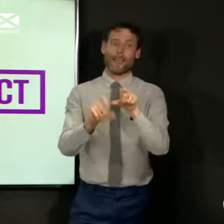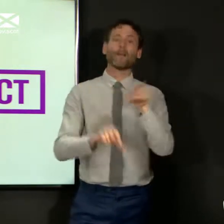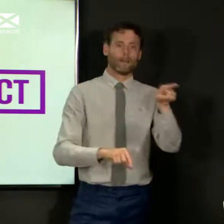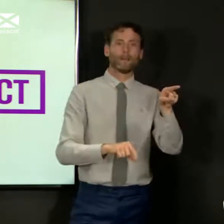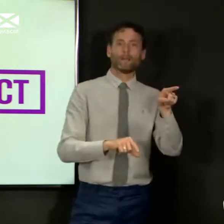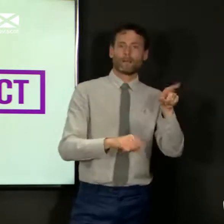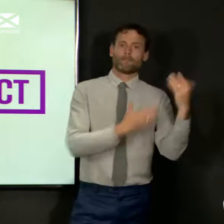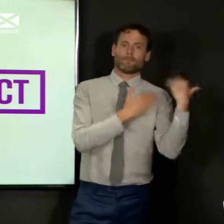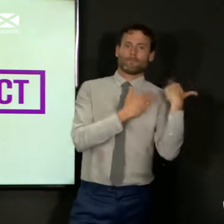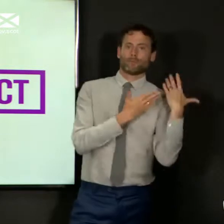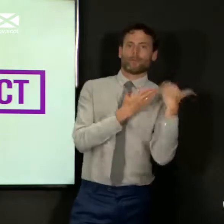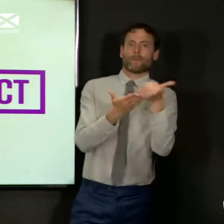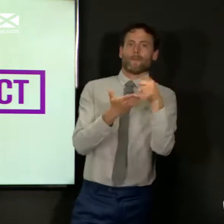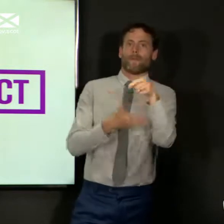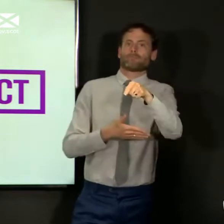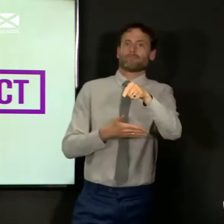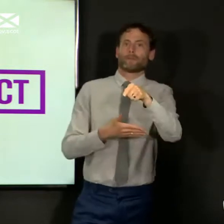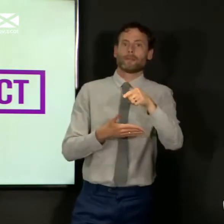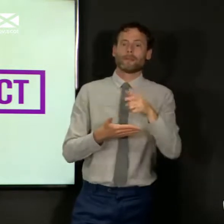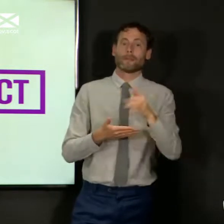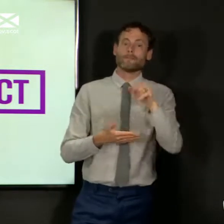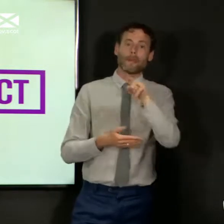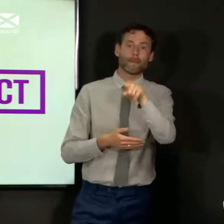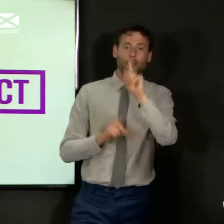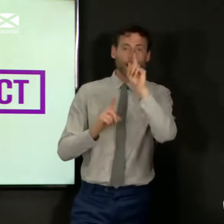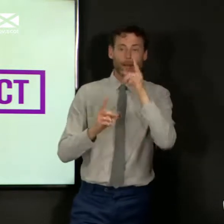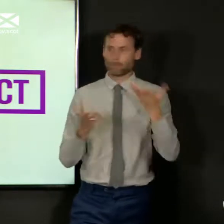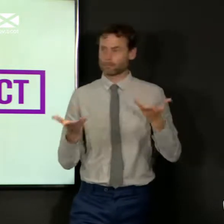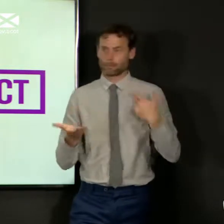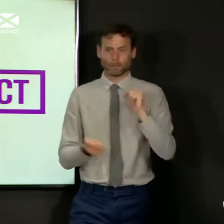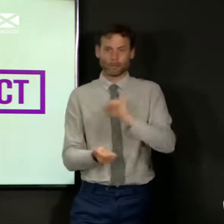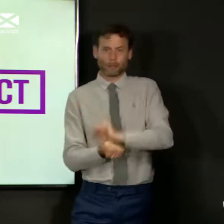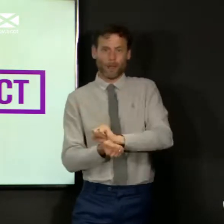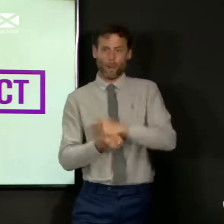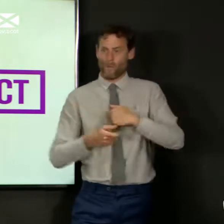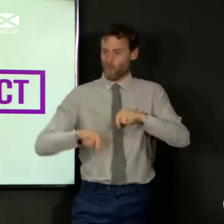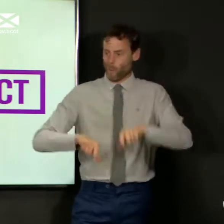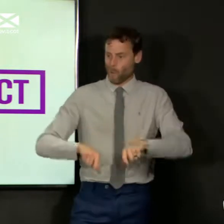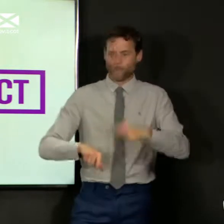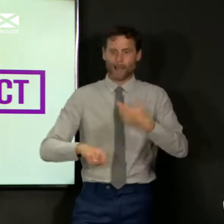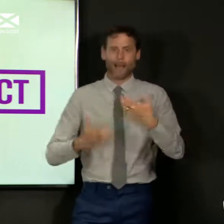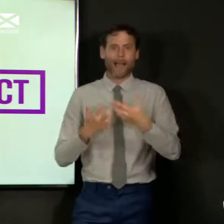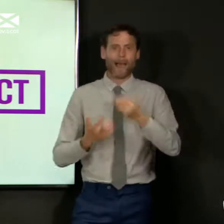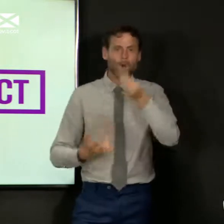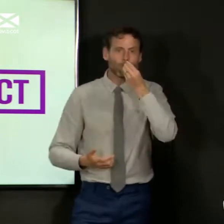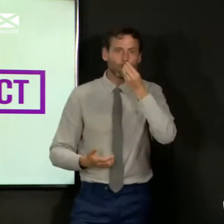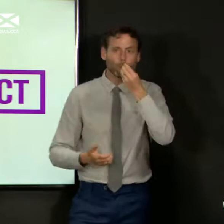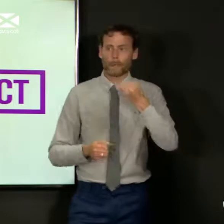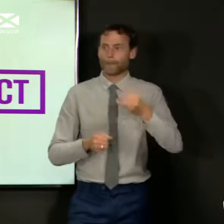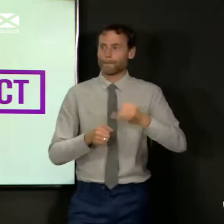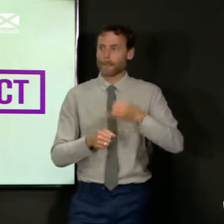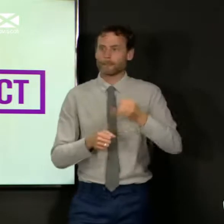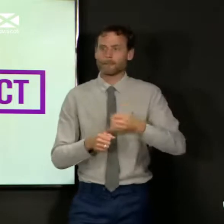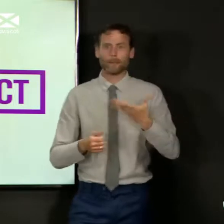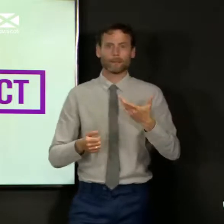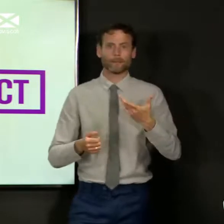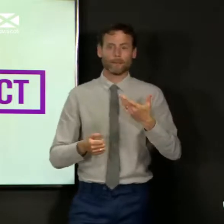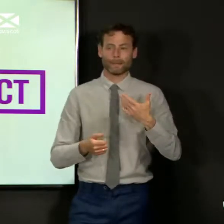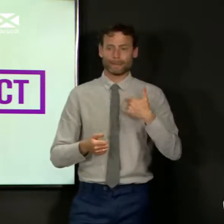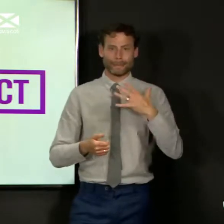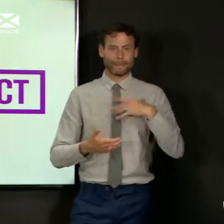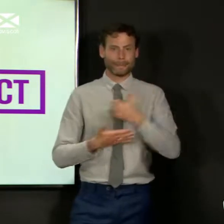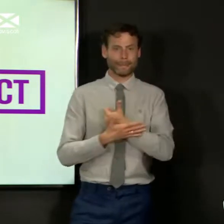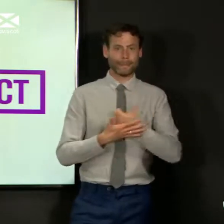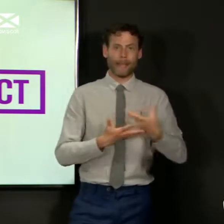days or the 14 days, who can't get the help that they might need in terms of food or medicines from family or friends.